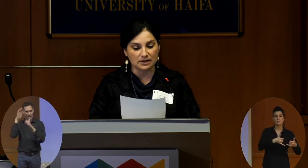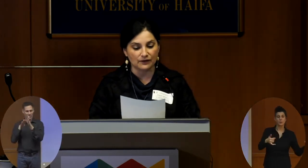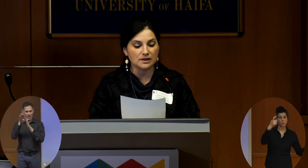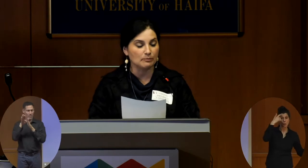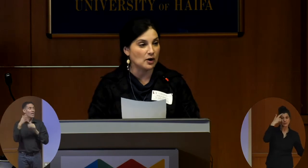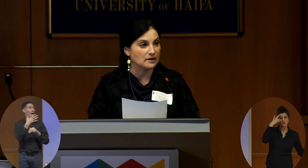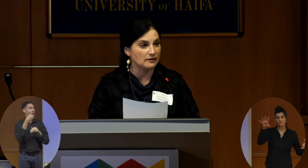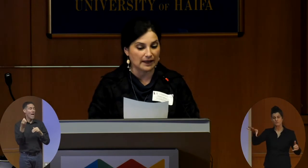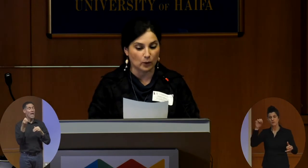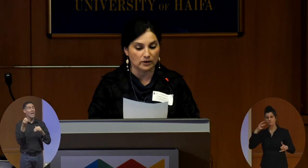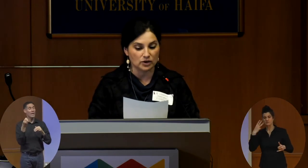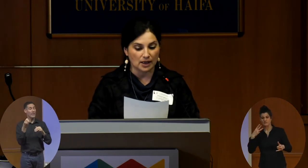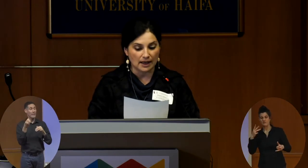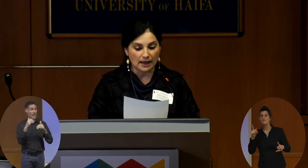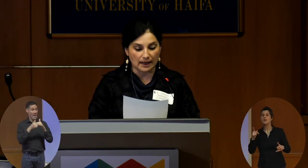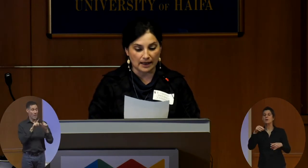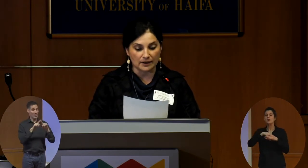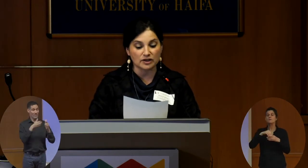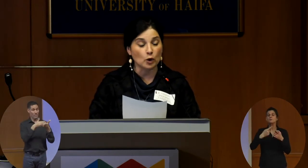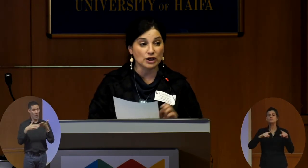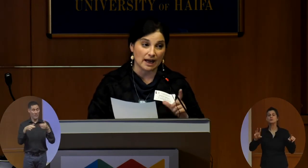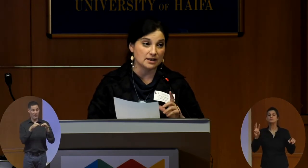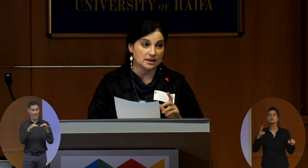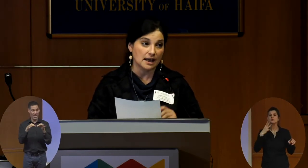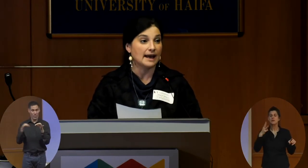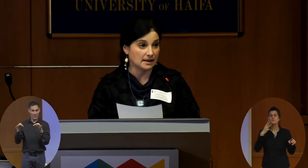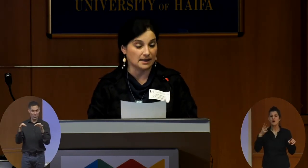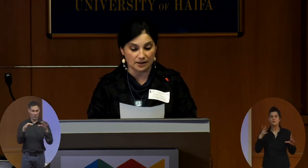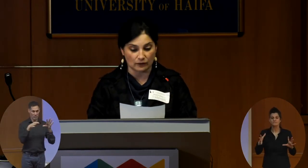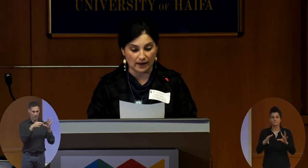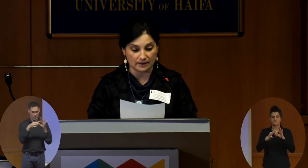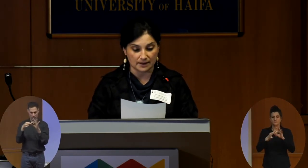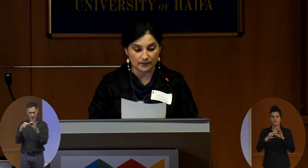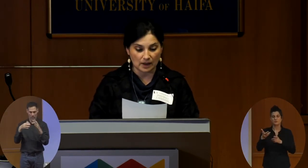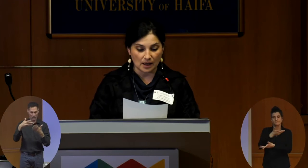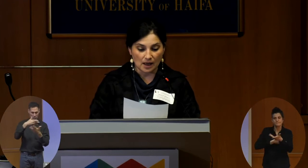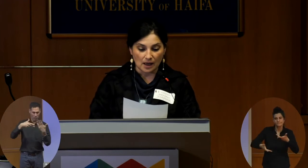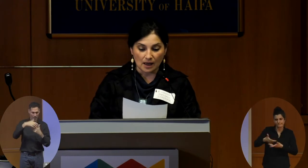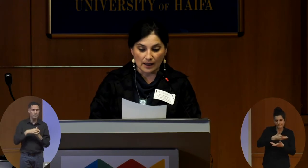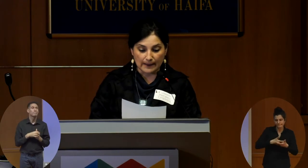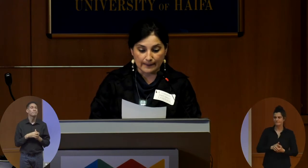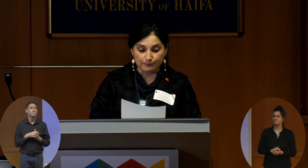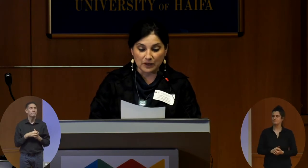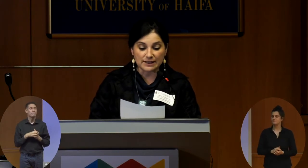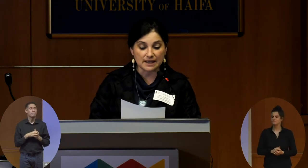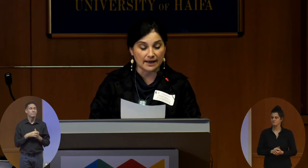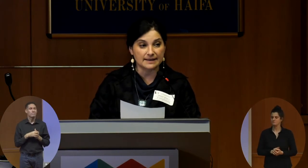different components of language dissociate and interact. She studies